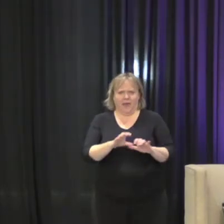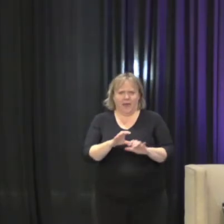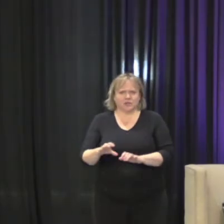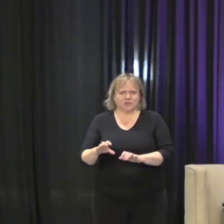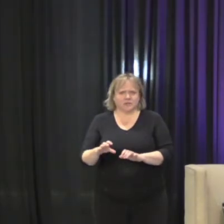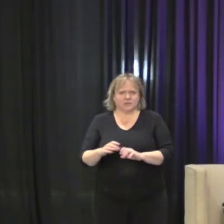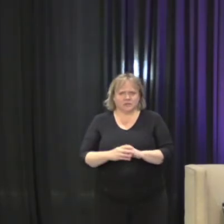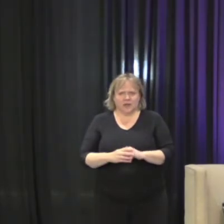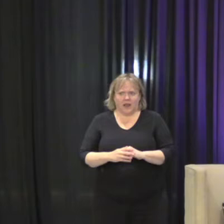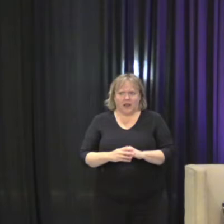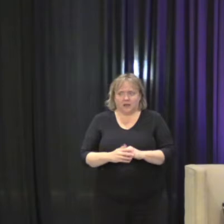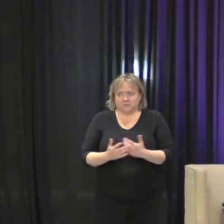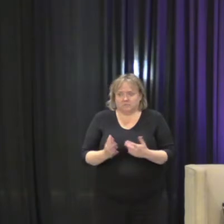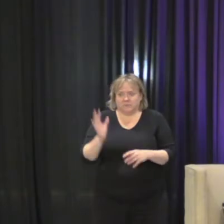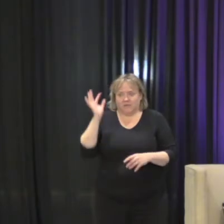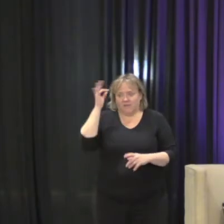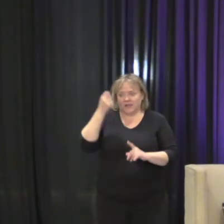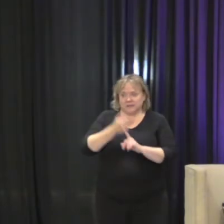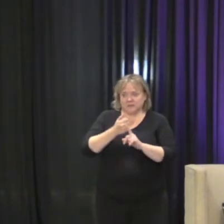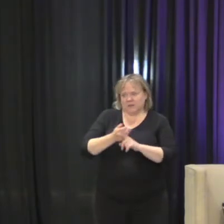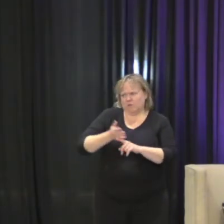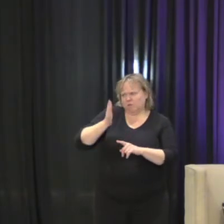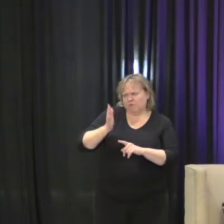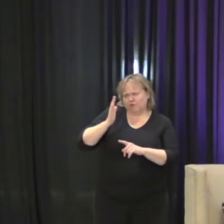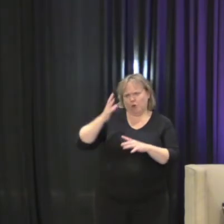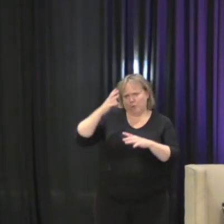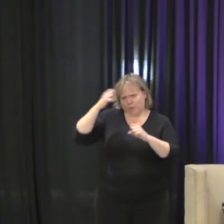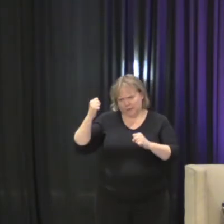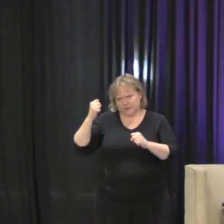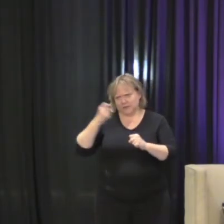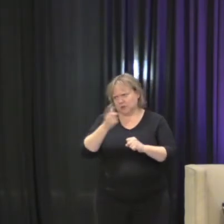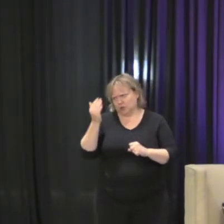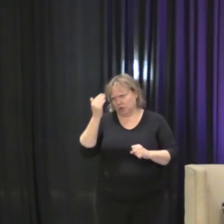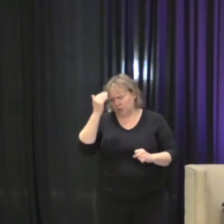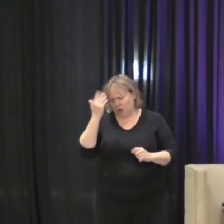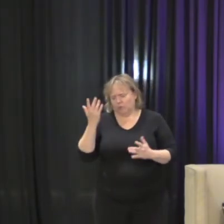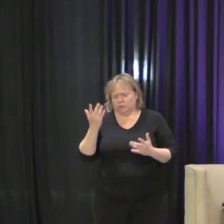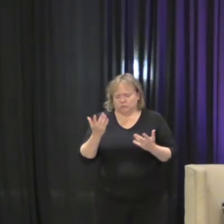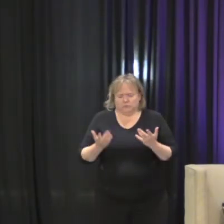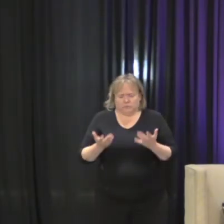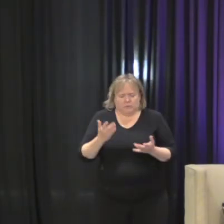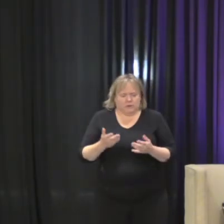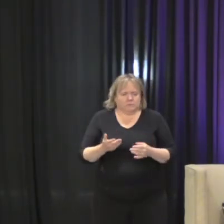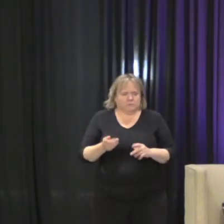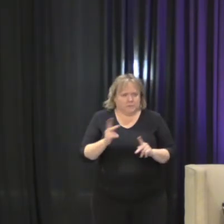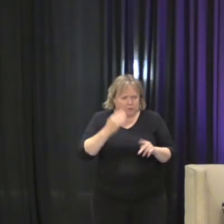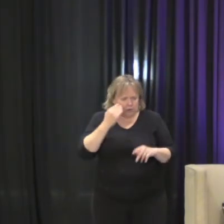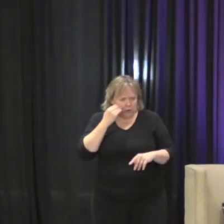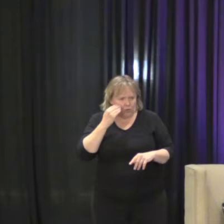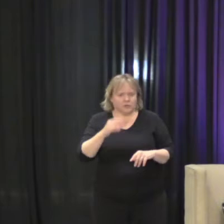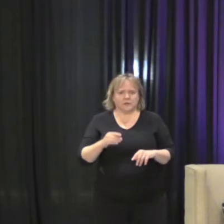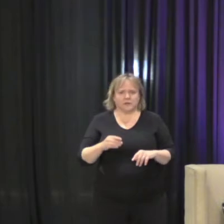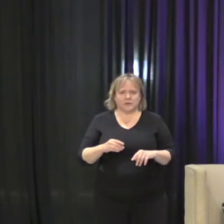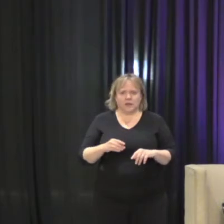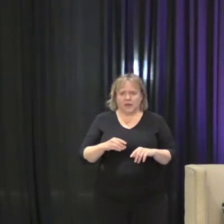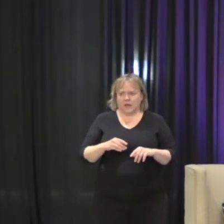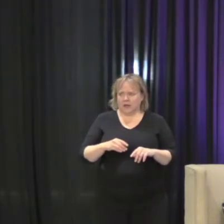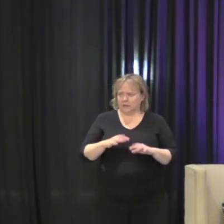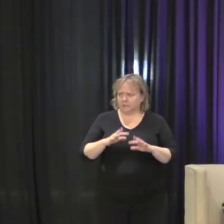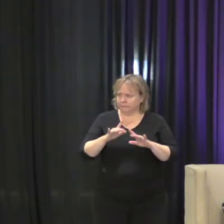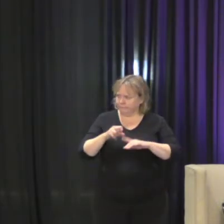government under the previous administration, as I'm sure you know and many others know, issued guidance and